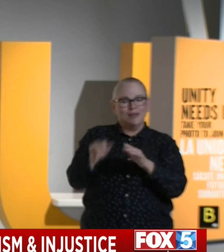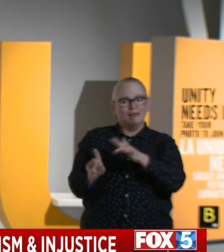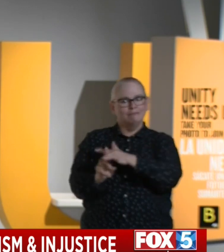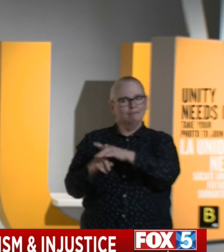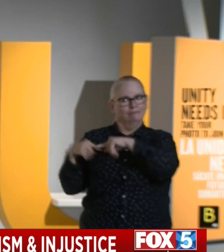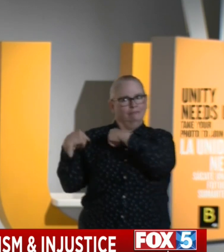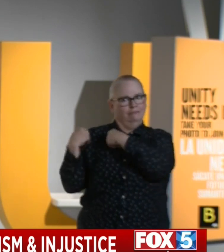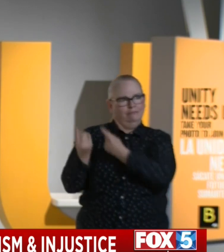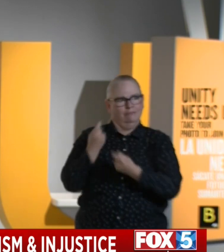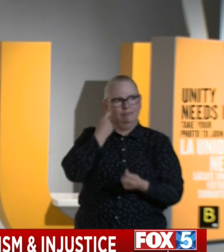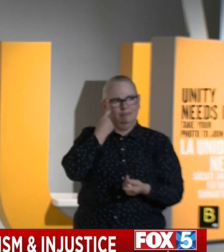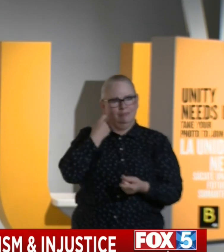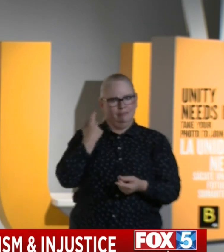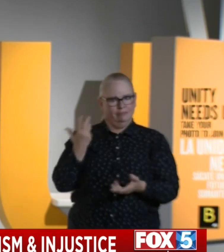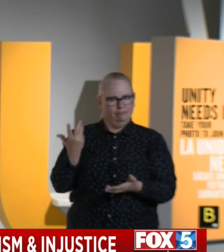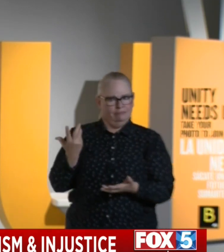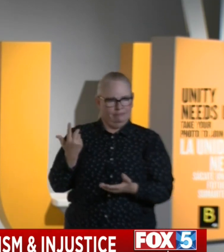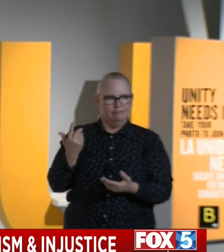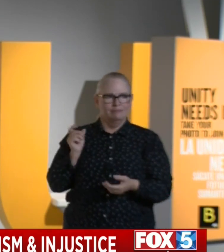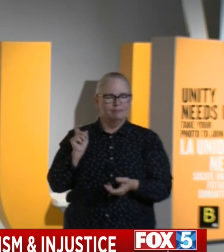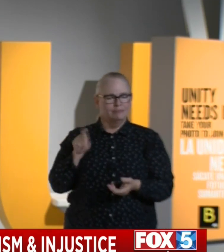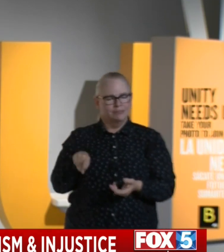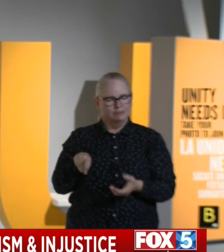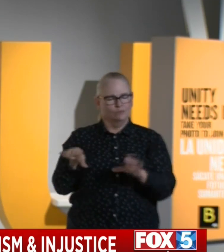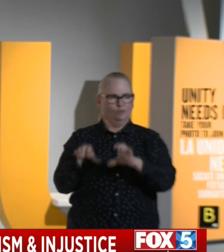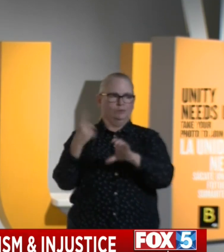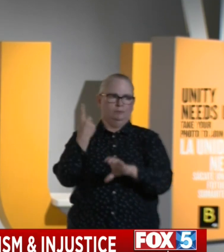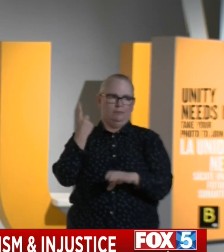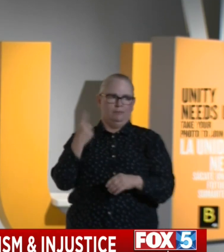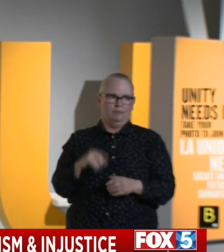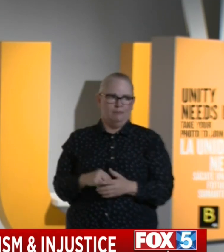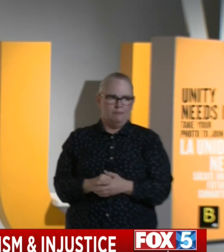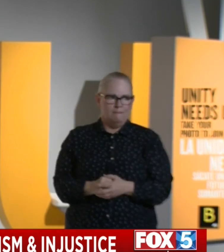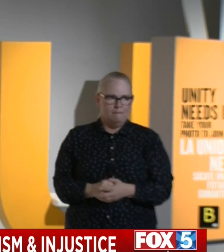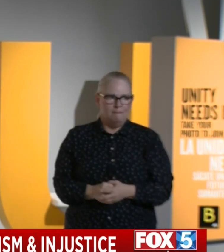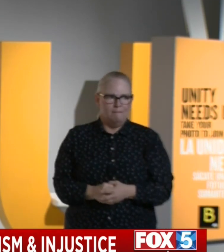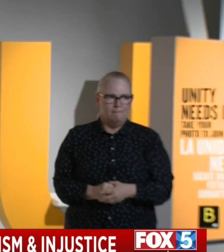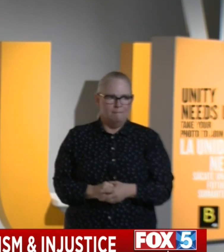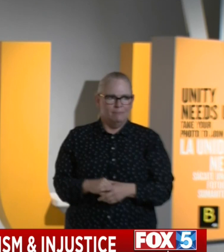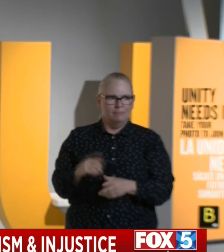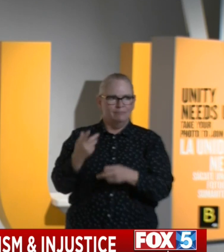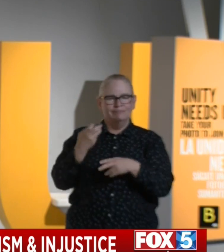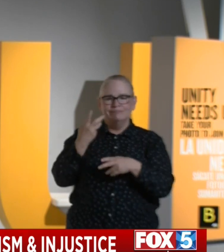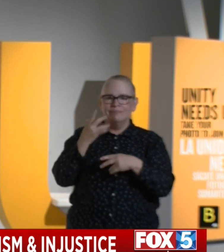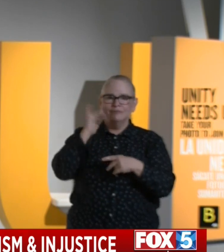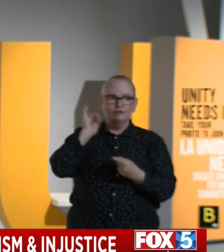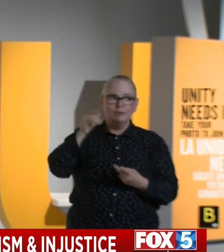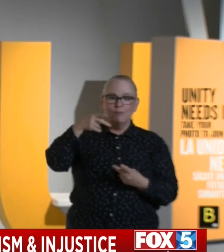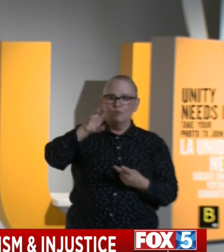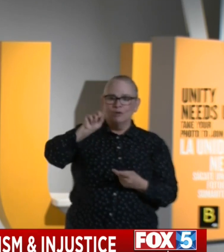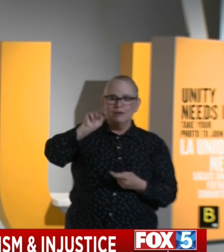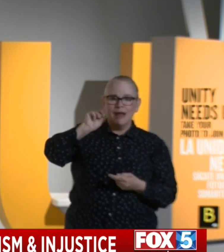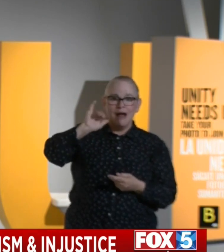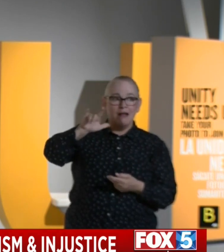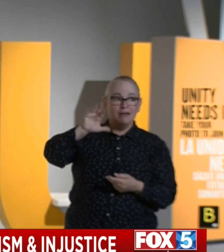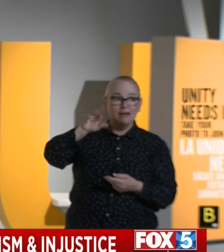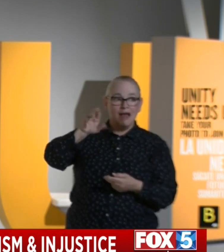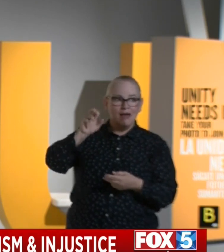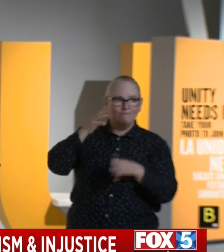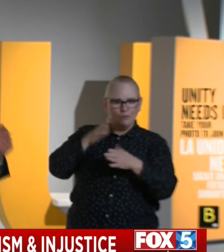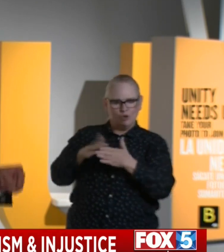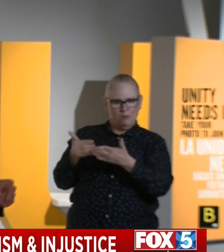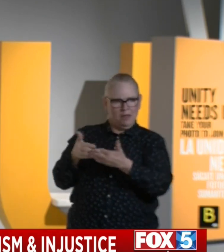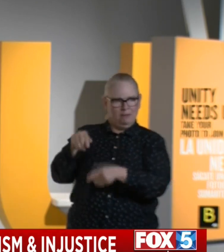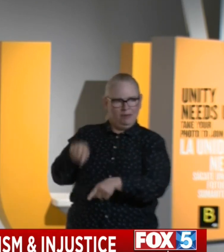prenatal care, the focus on ACEs and early childhood trauma, focusing on prenatal care